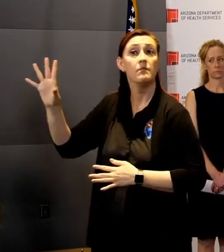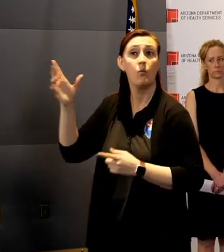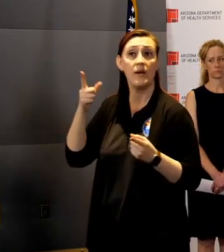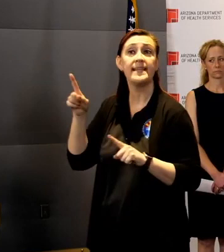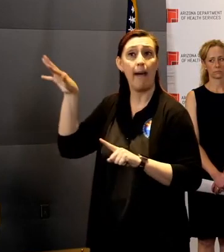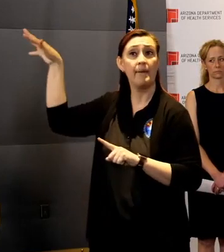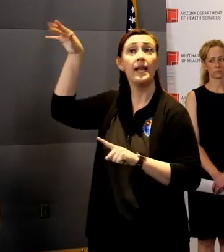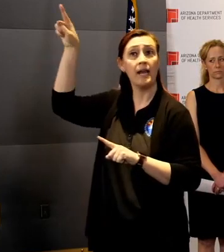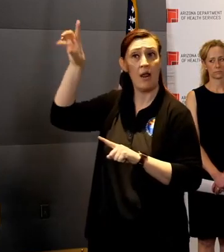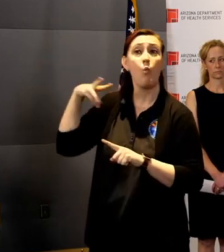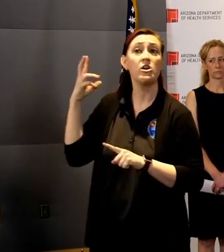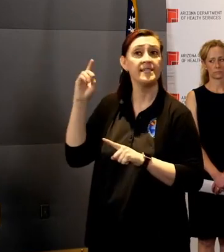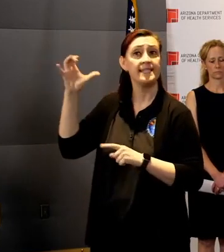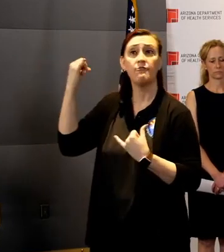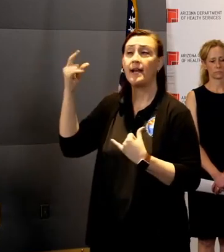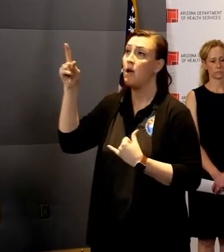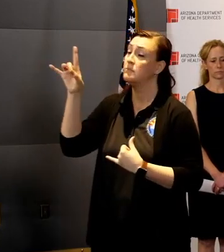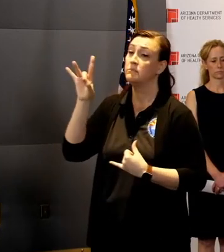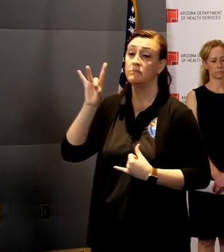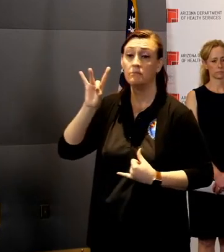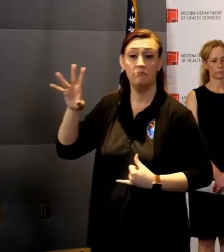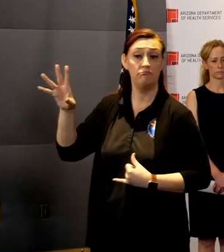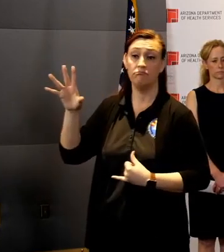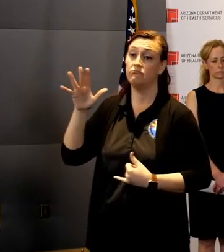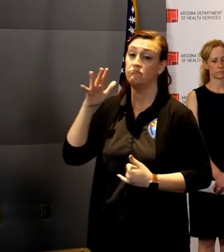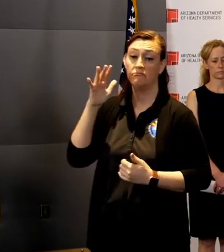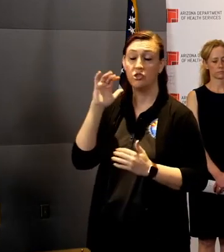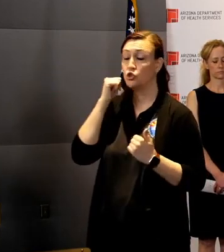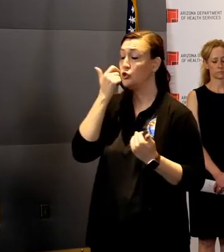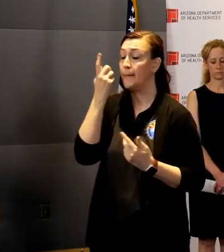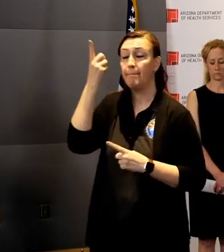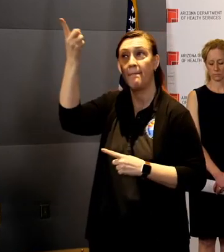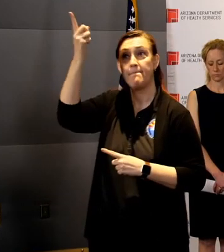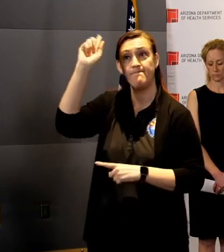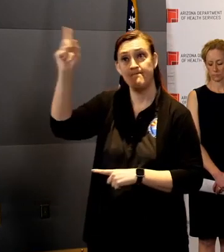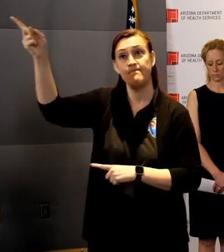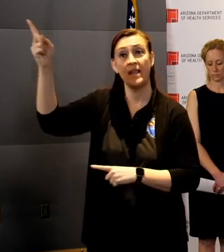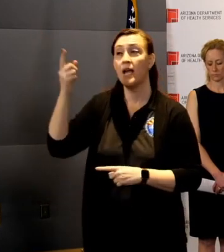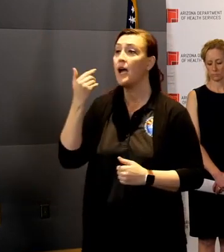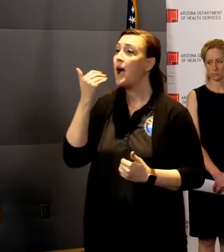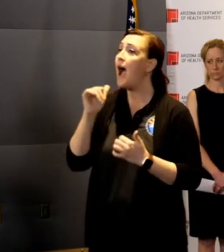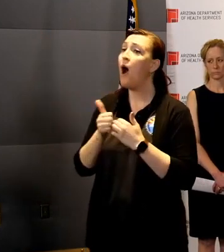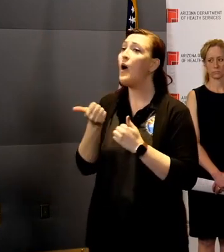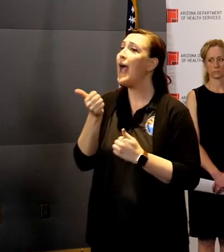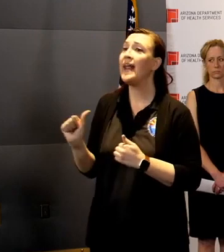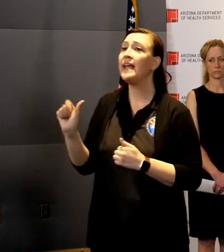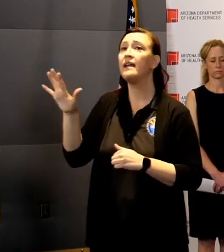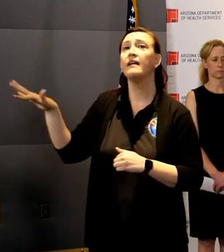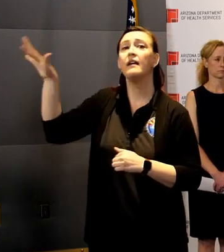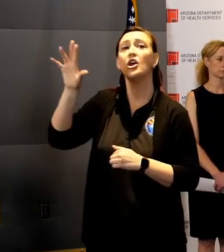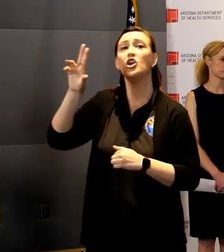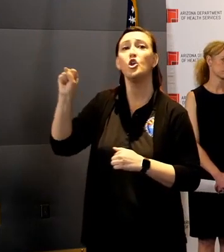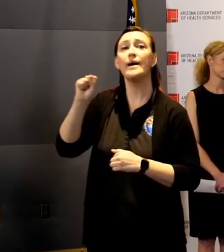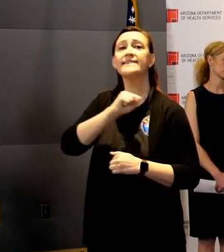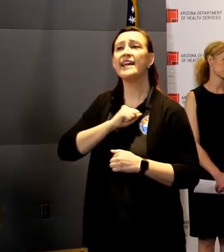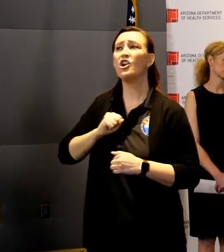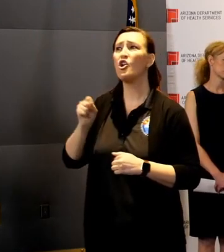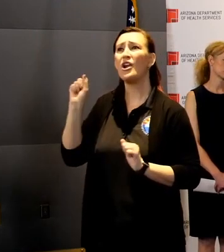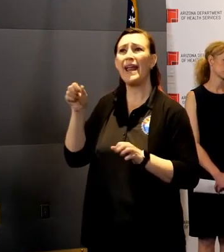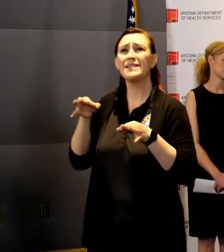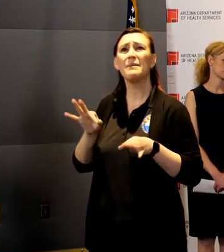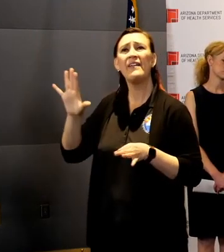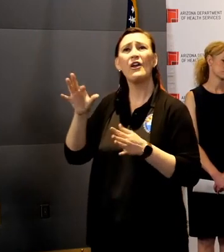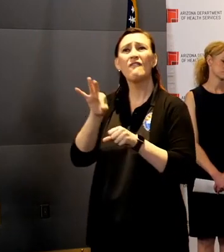in Washington, D.C., and I don't know how any United States senator could justify voting against that